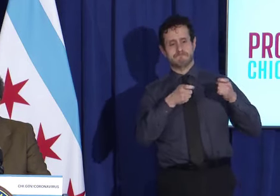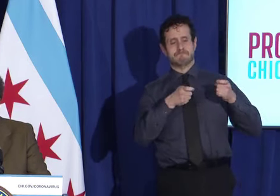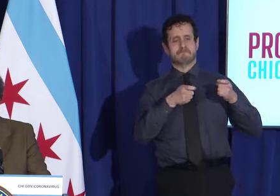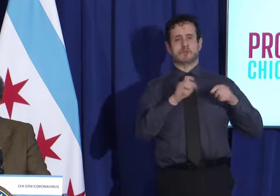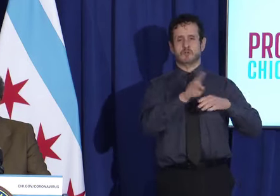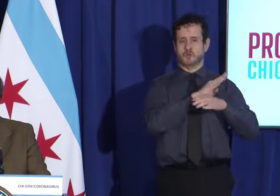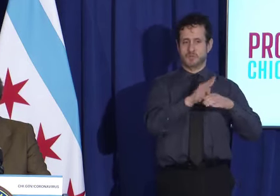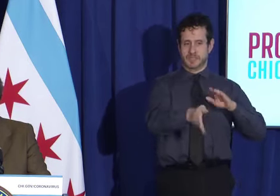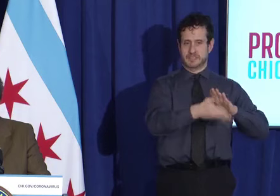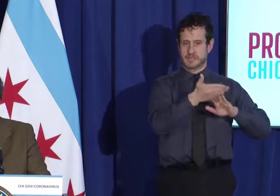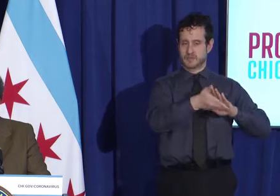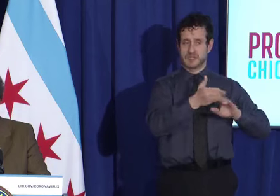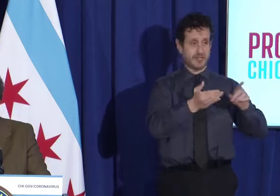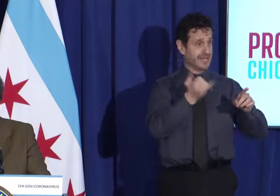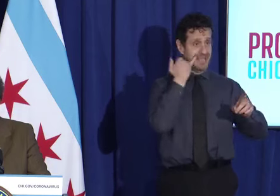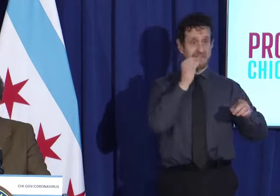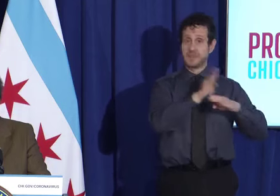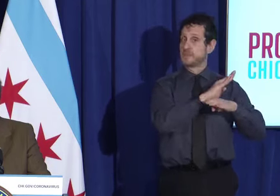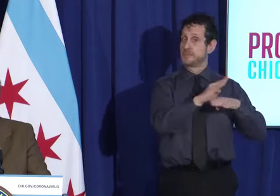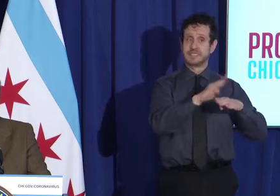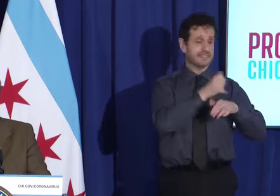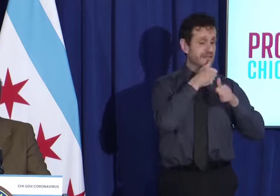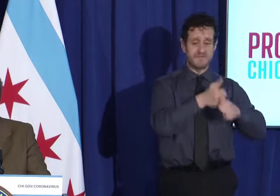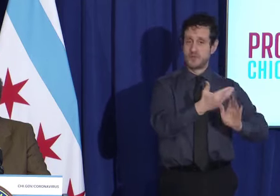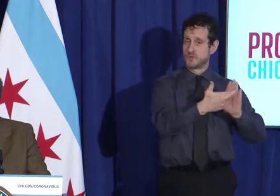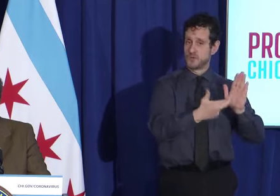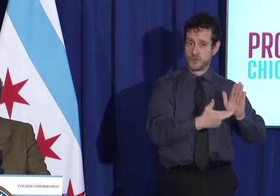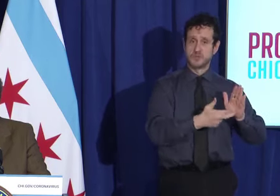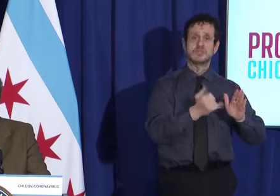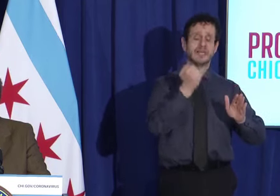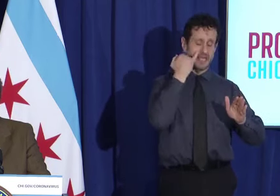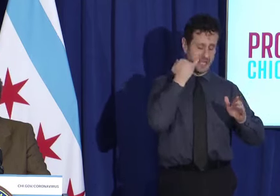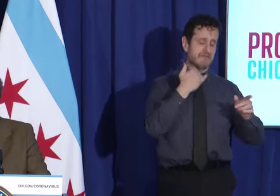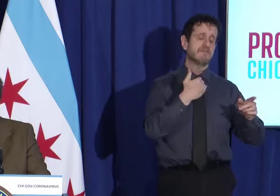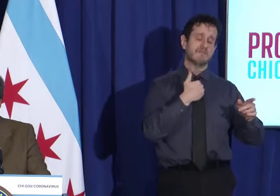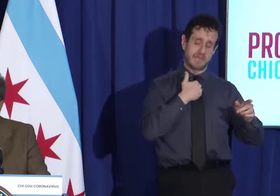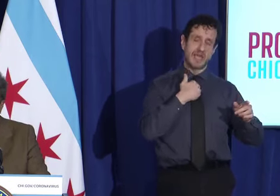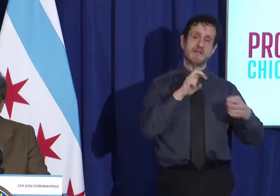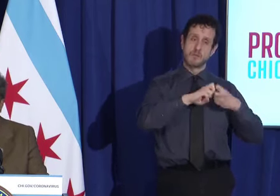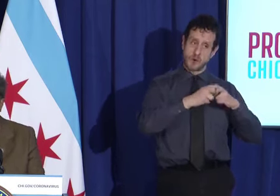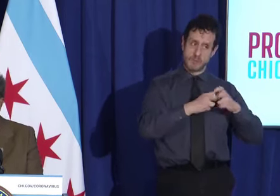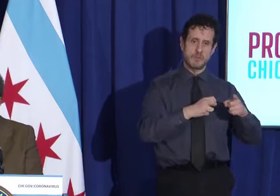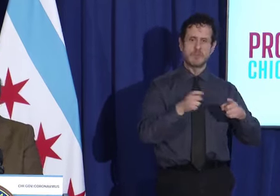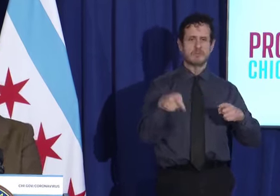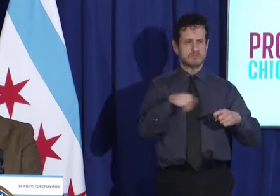If there's a problem, we will hold them accountable. Thank you, Mariana. Thank you, Mayor. Thank you.